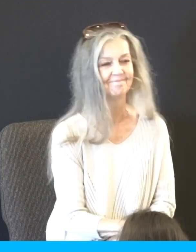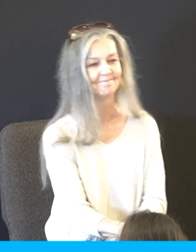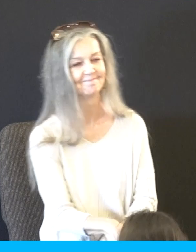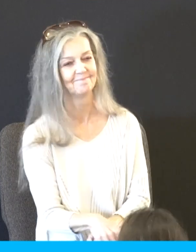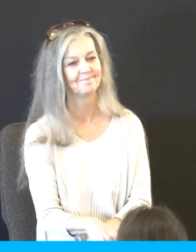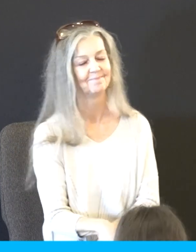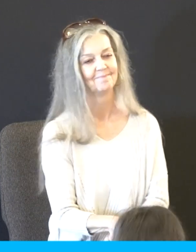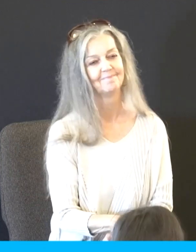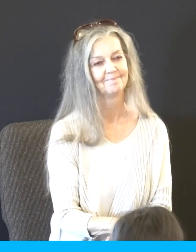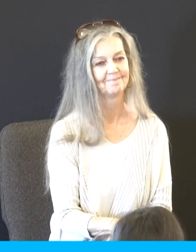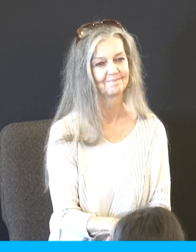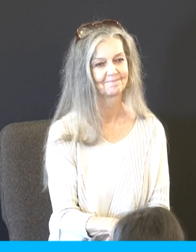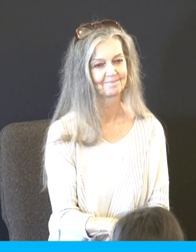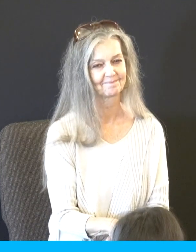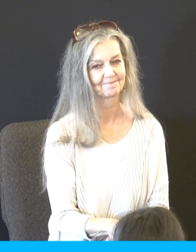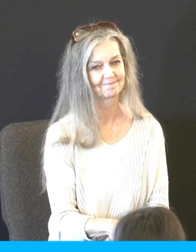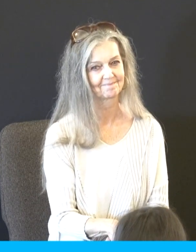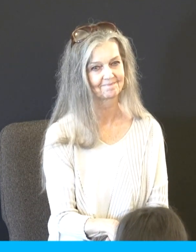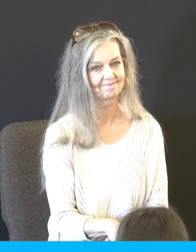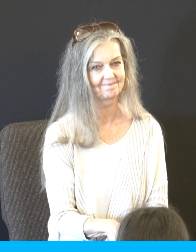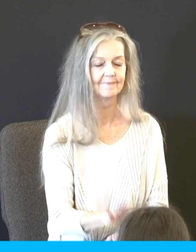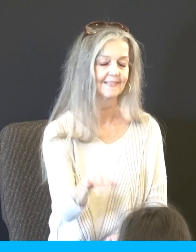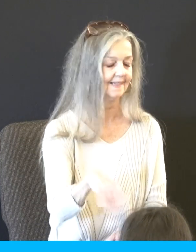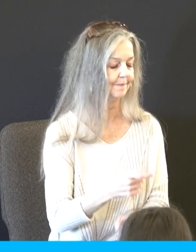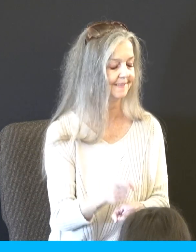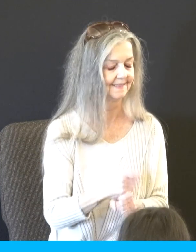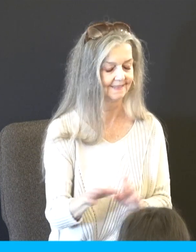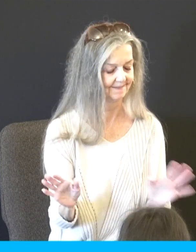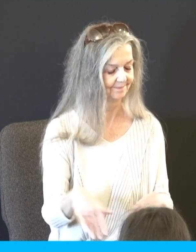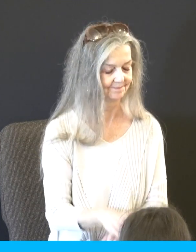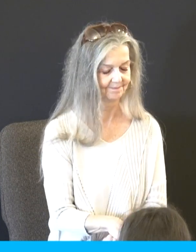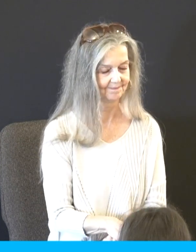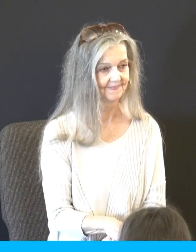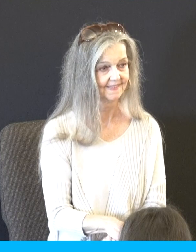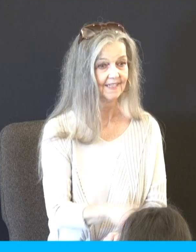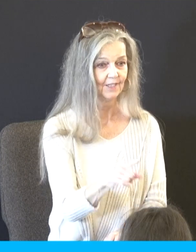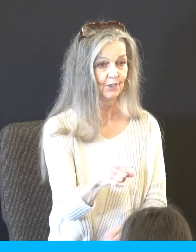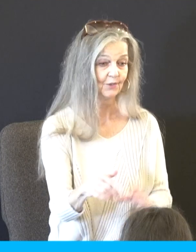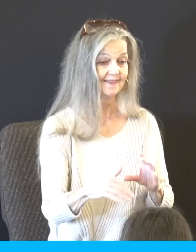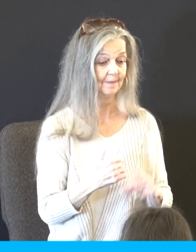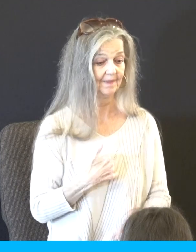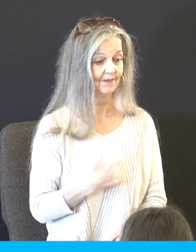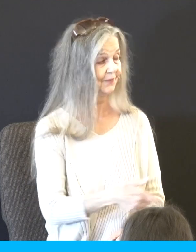billy club. I'm kidding. See, I'm going to get emails. You say, oh, and then you have Thanksgiving.